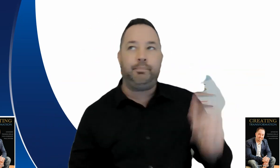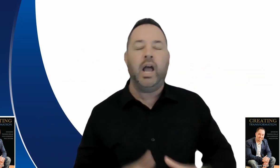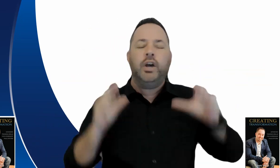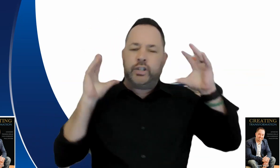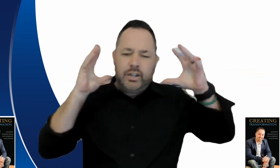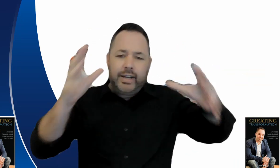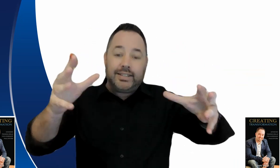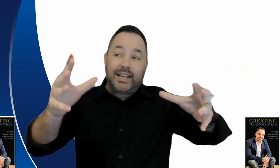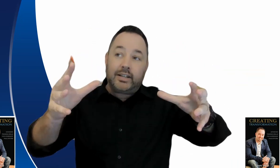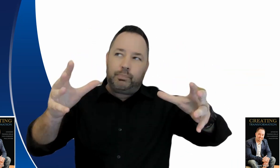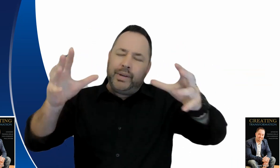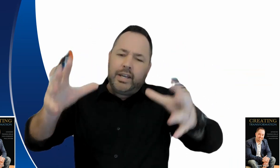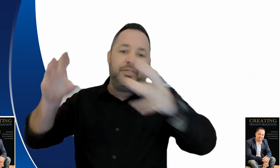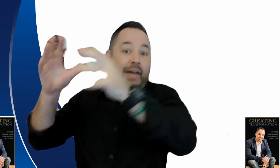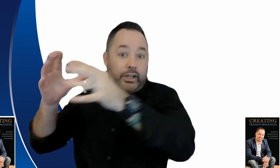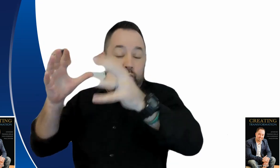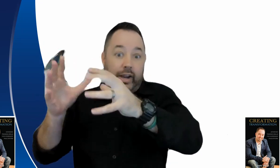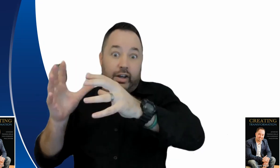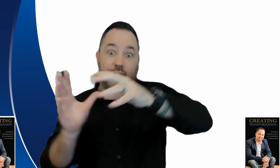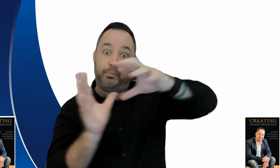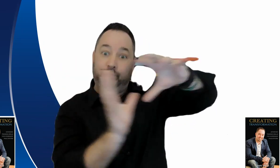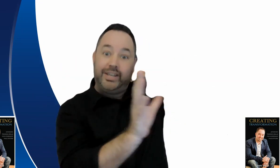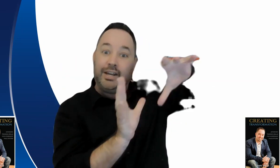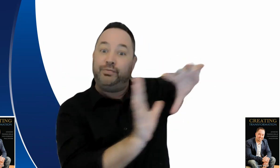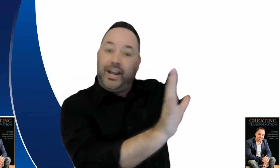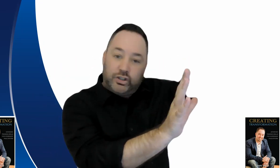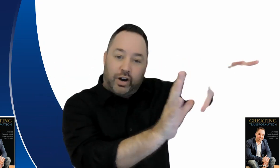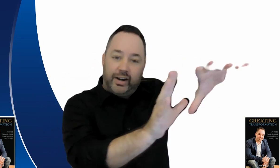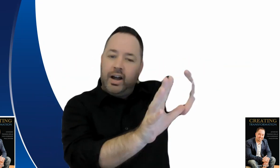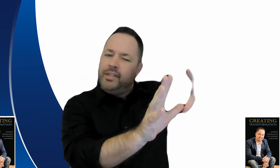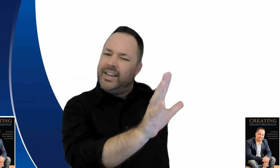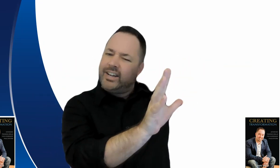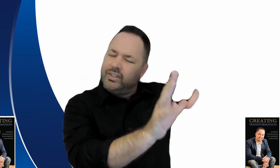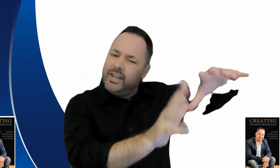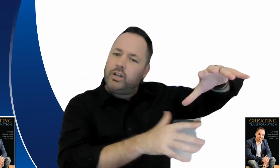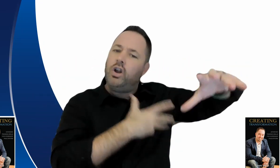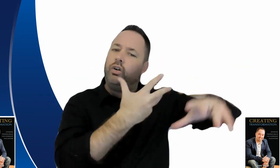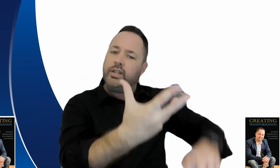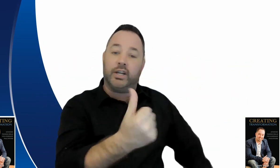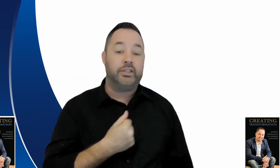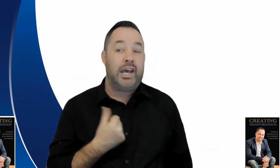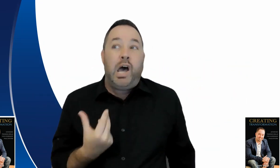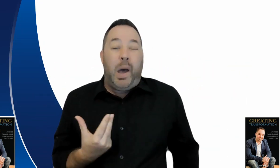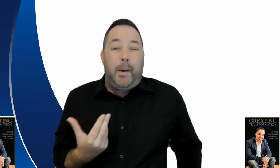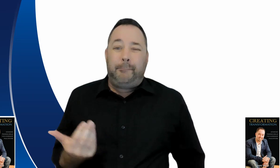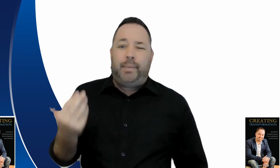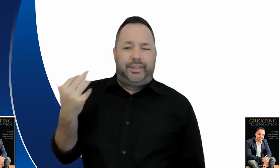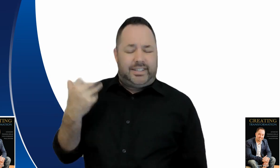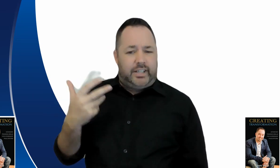right so you need to start to be that trainer the the advanced trainer that actually acknowledges people's